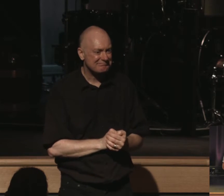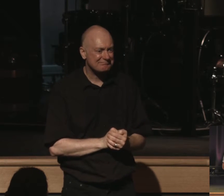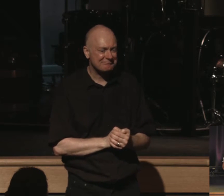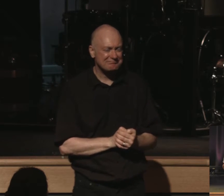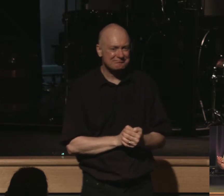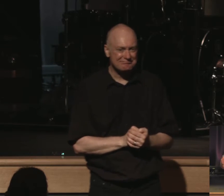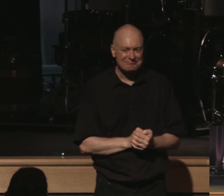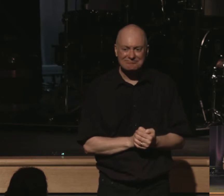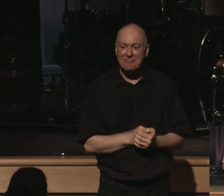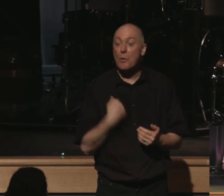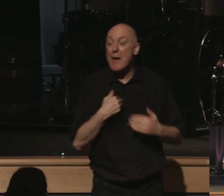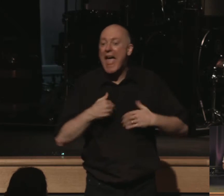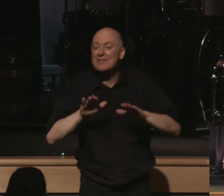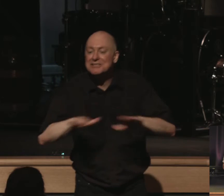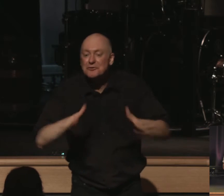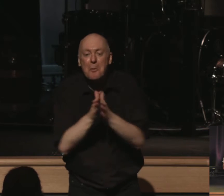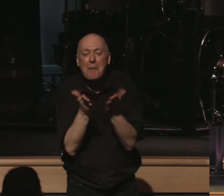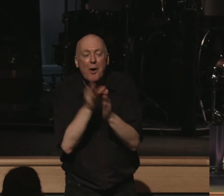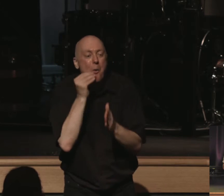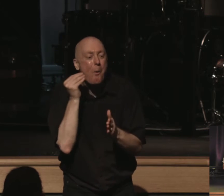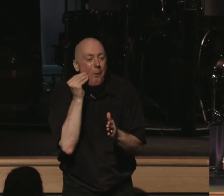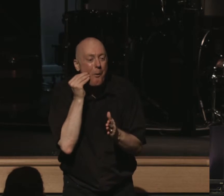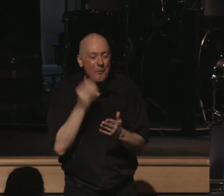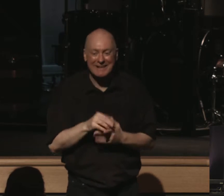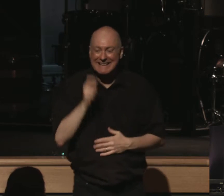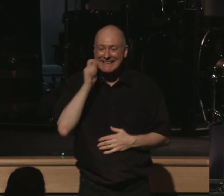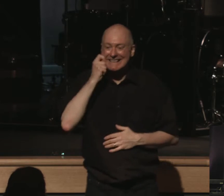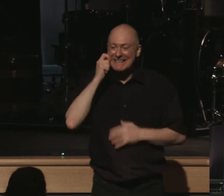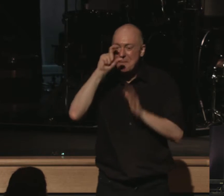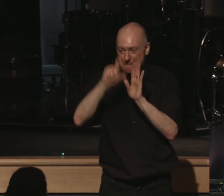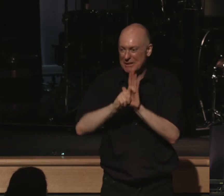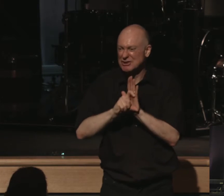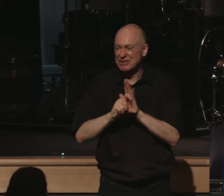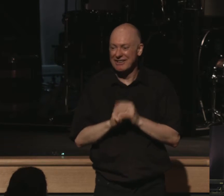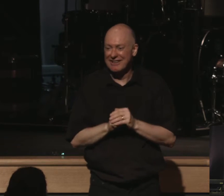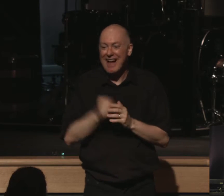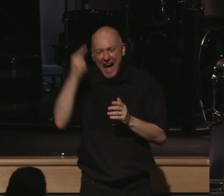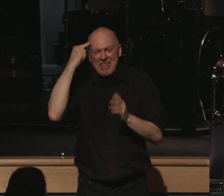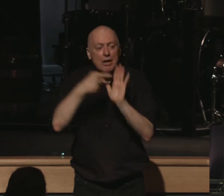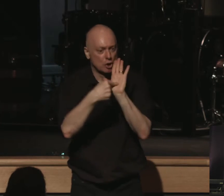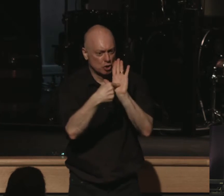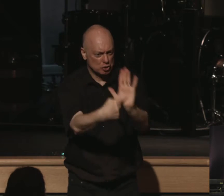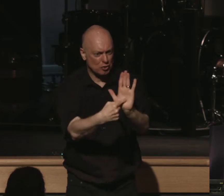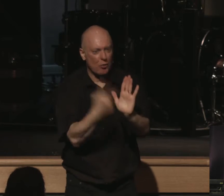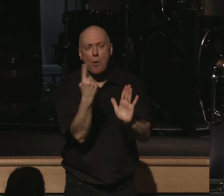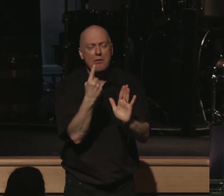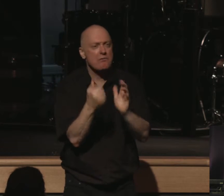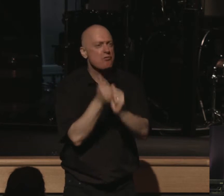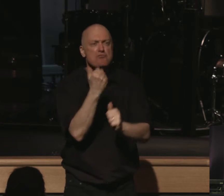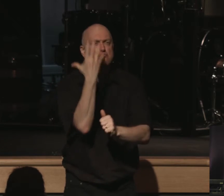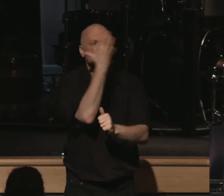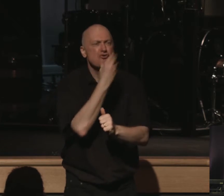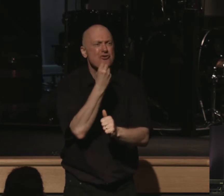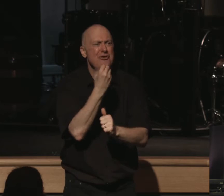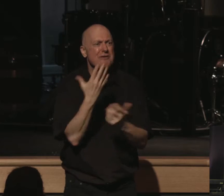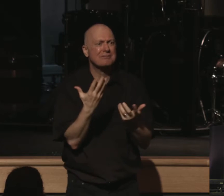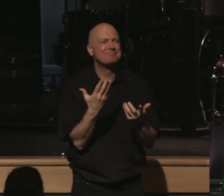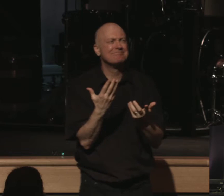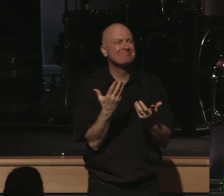We have a children's book at home and it has this neat picture in it and I think it shows one of the most beautiful, in one of most